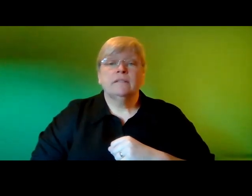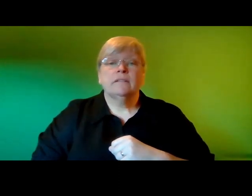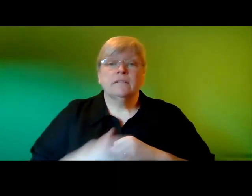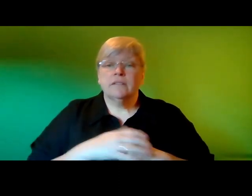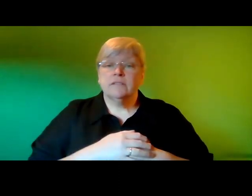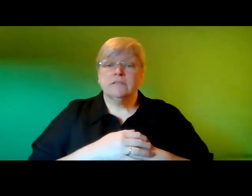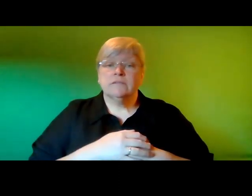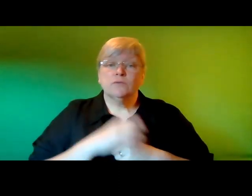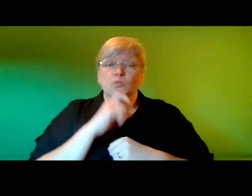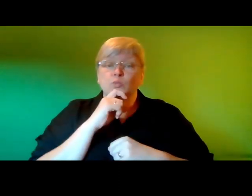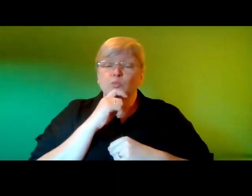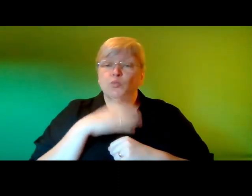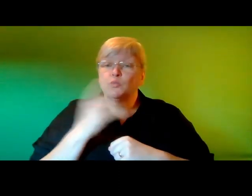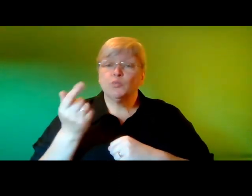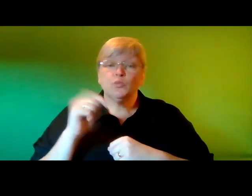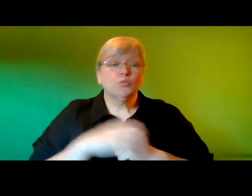the course really